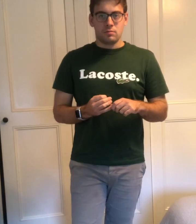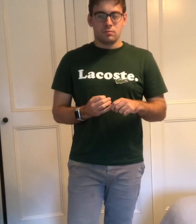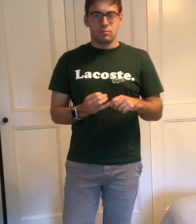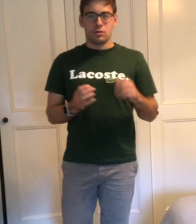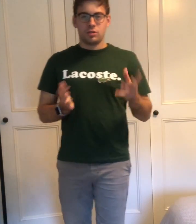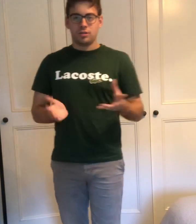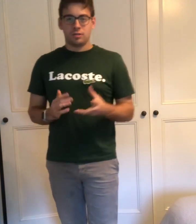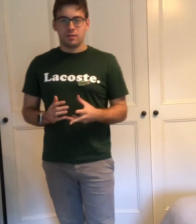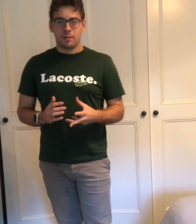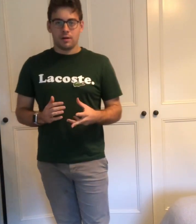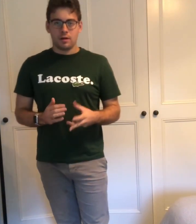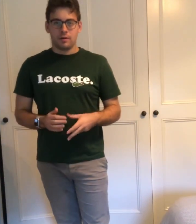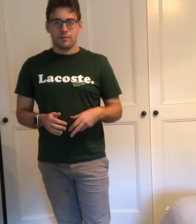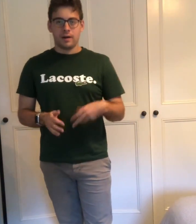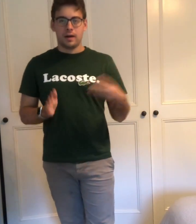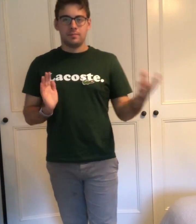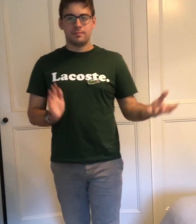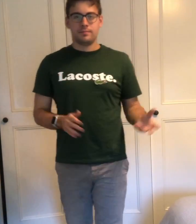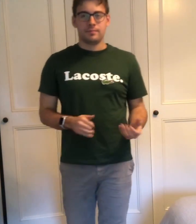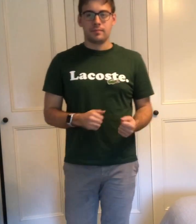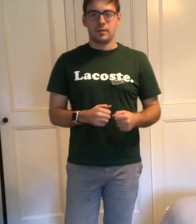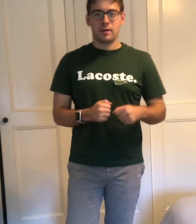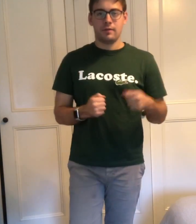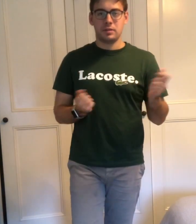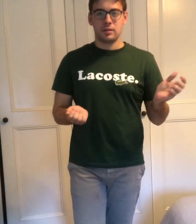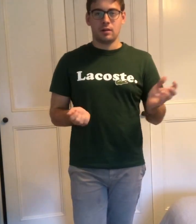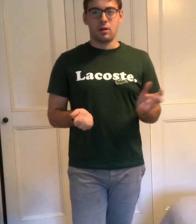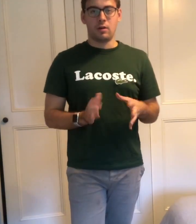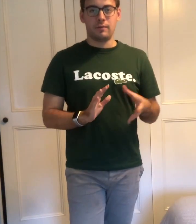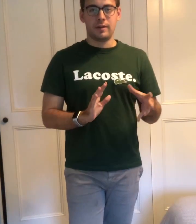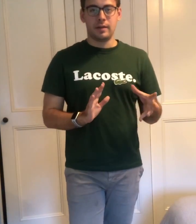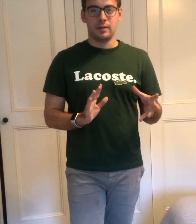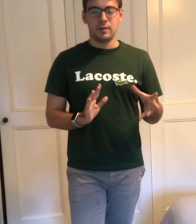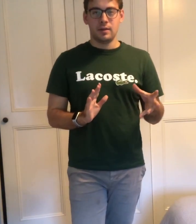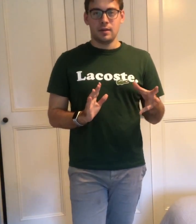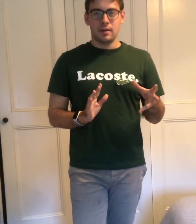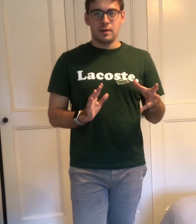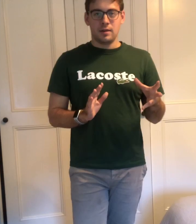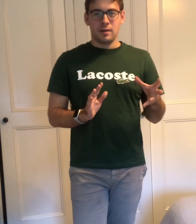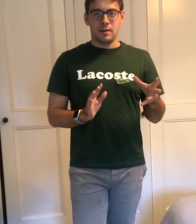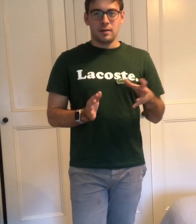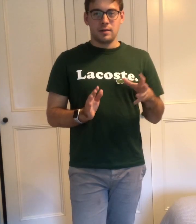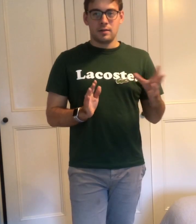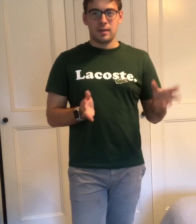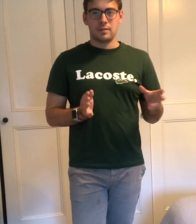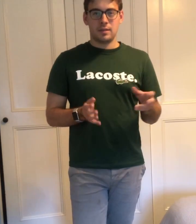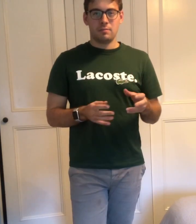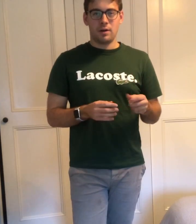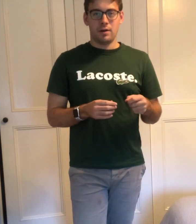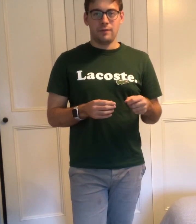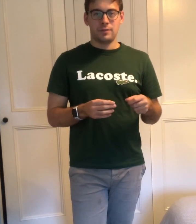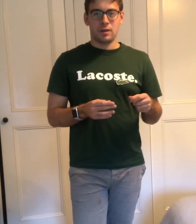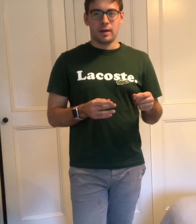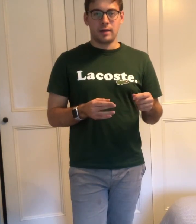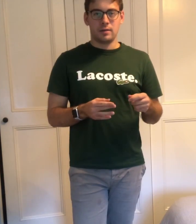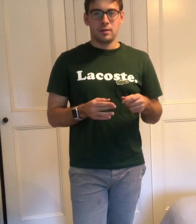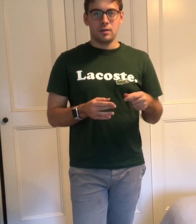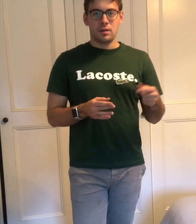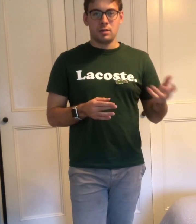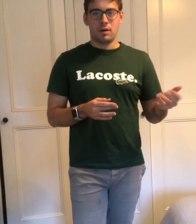What should you do in Perth? Go and visit a lot of the things in Perth, so like you